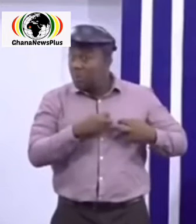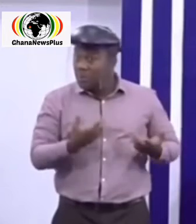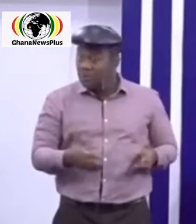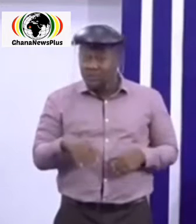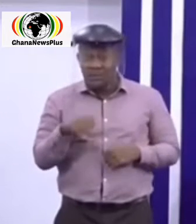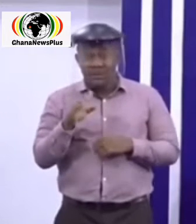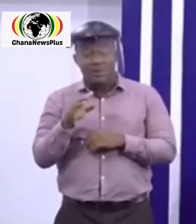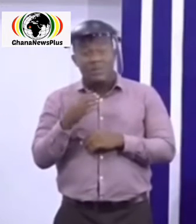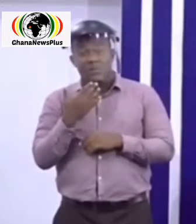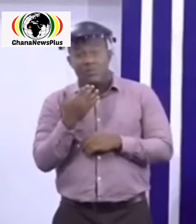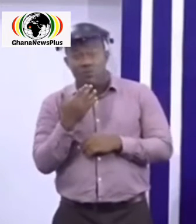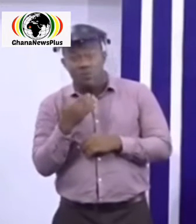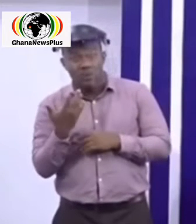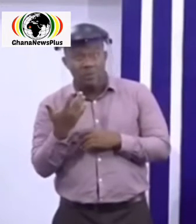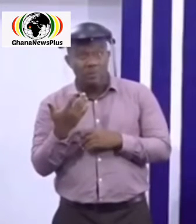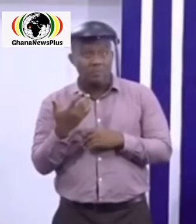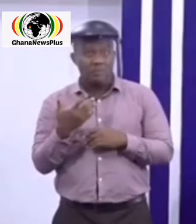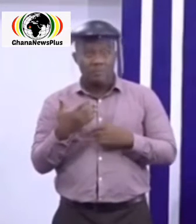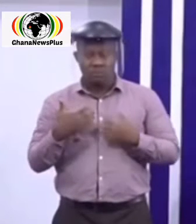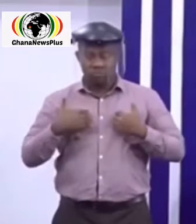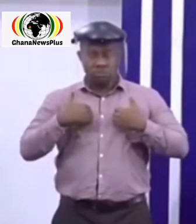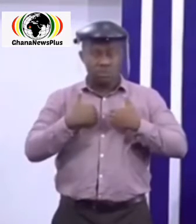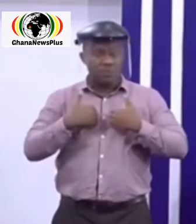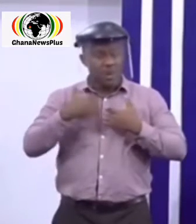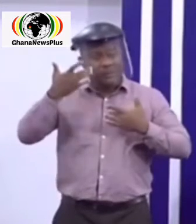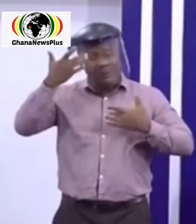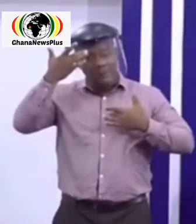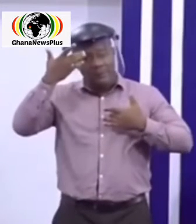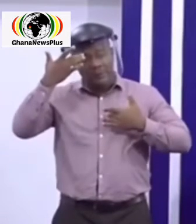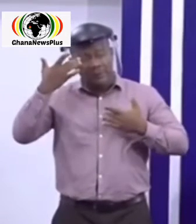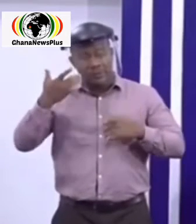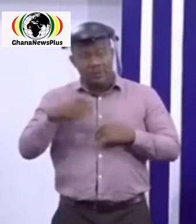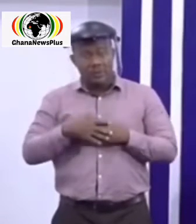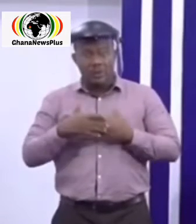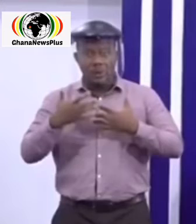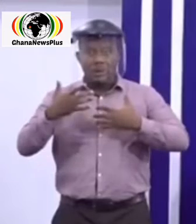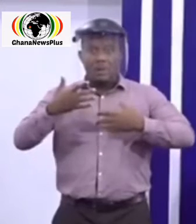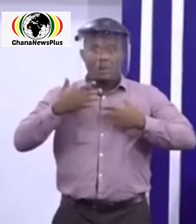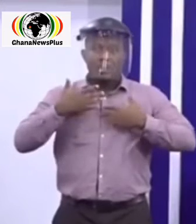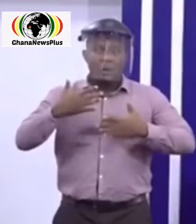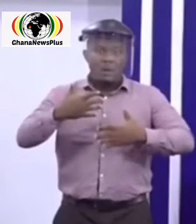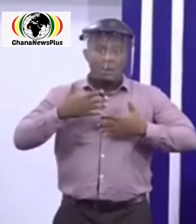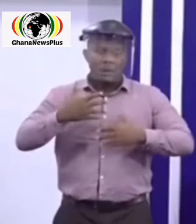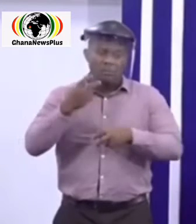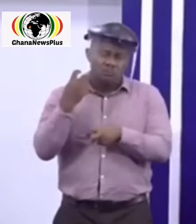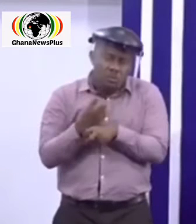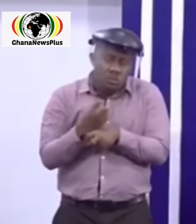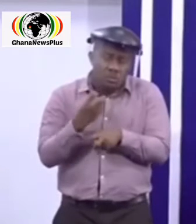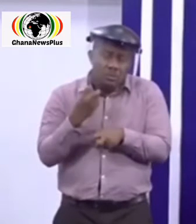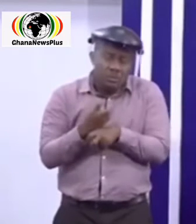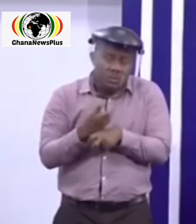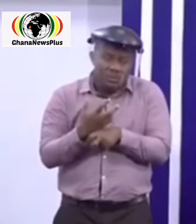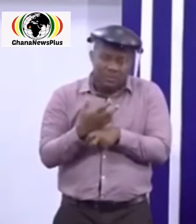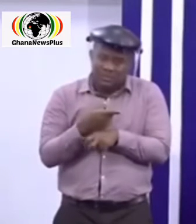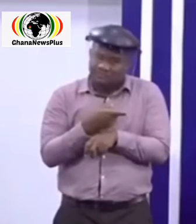liver disease and asthma are advised to stay away from church service